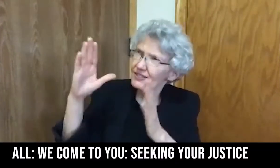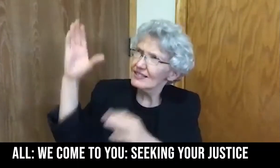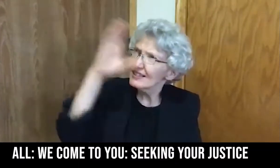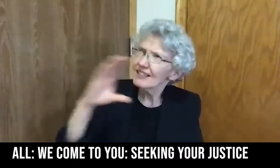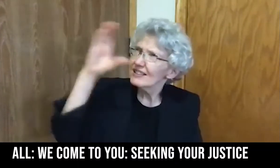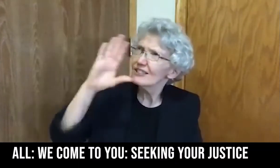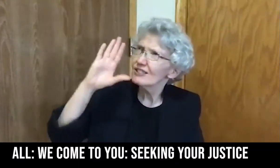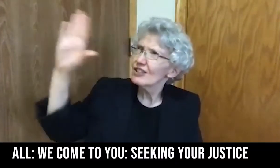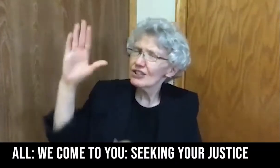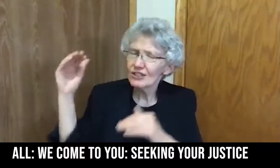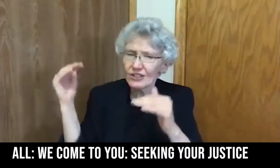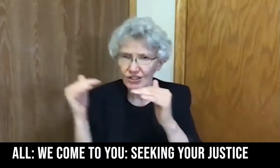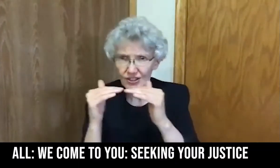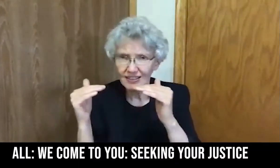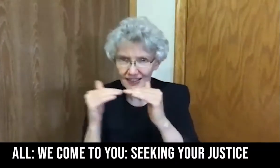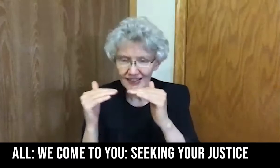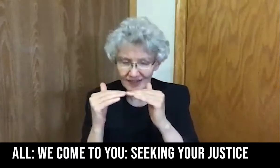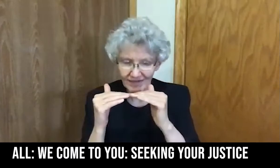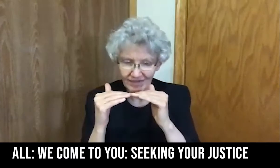We come to you seeking your justice.